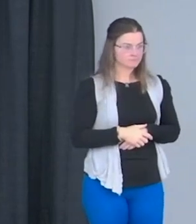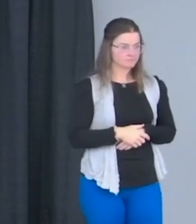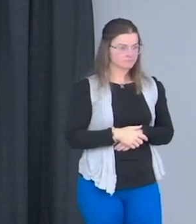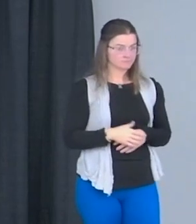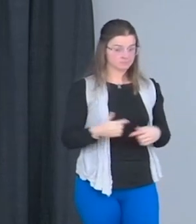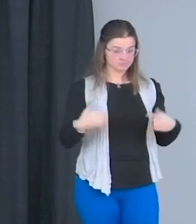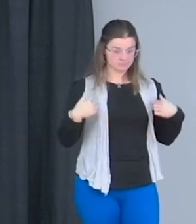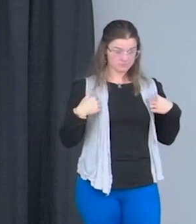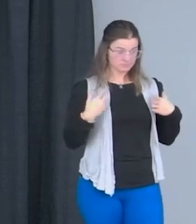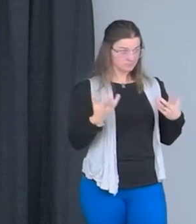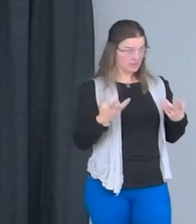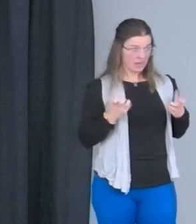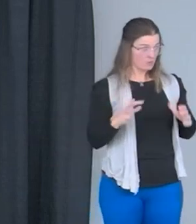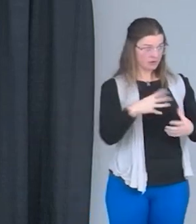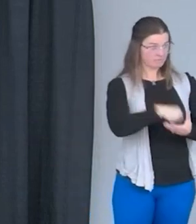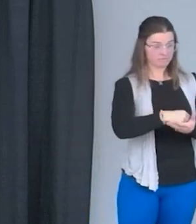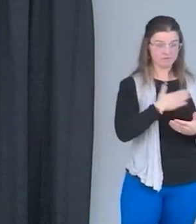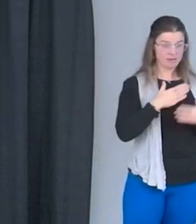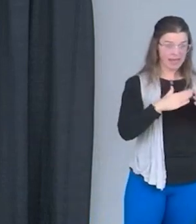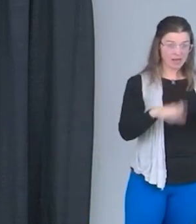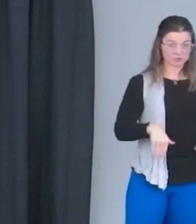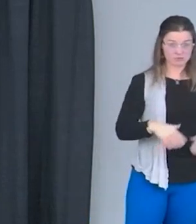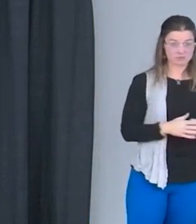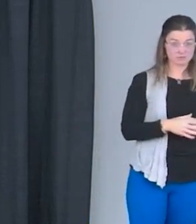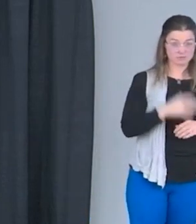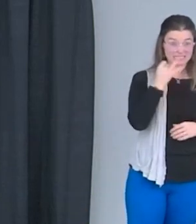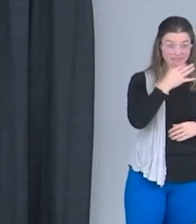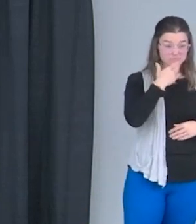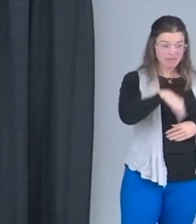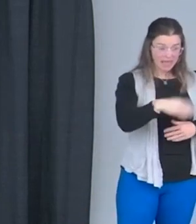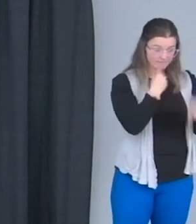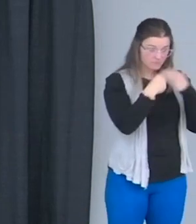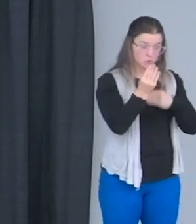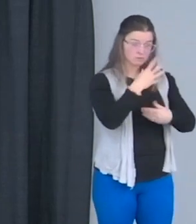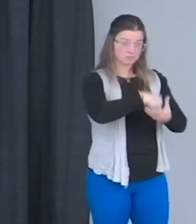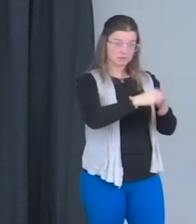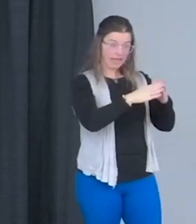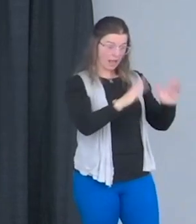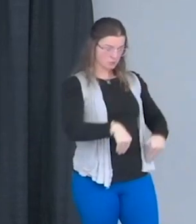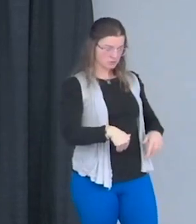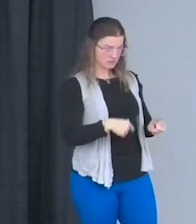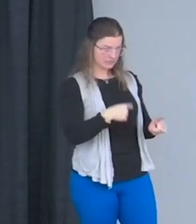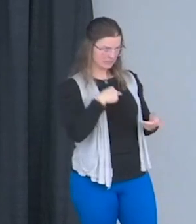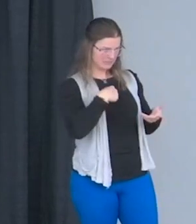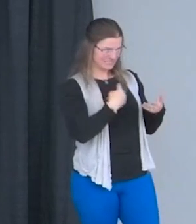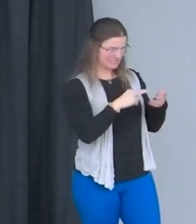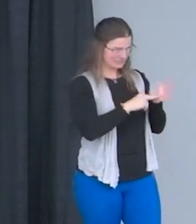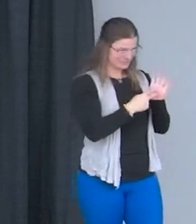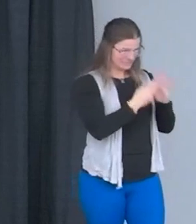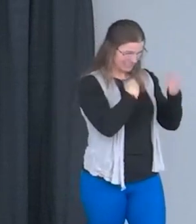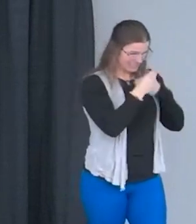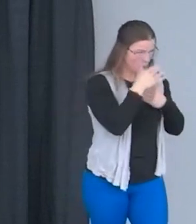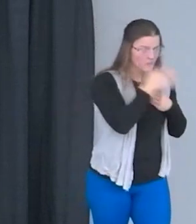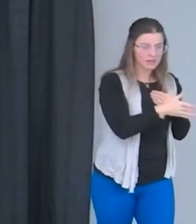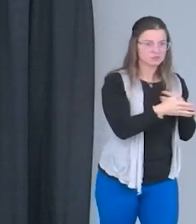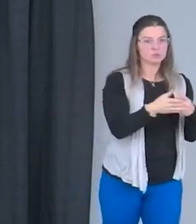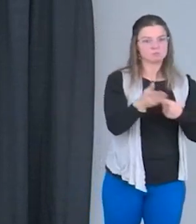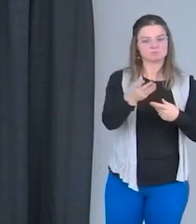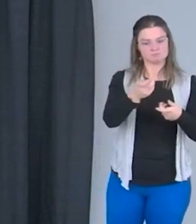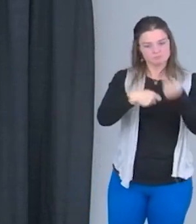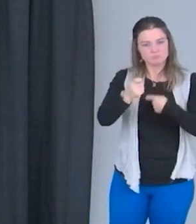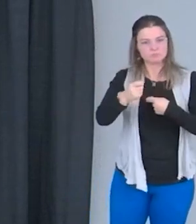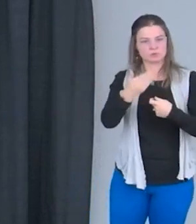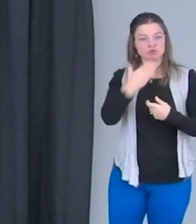none of this in my house because if it's not in my house, then the only thing that's in my house is going to be the things that's good for me. So when I talk about reinventing yourself,